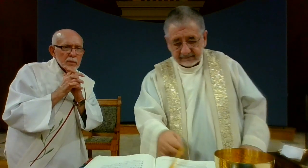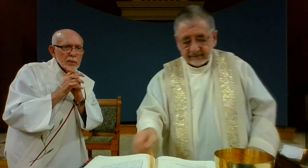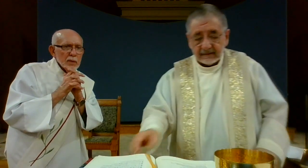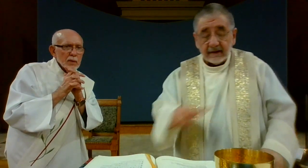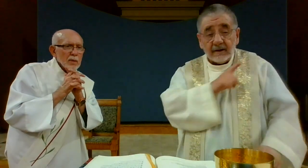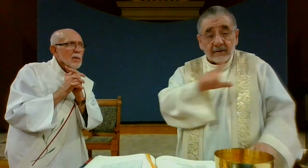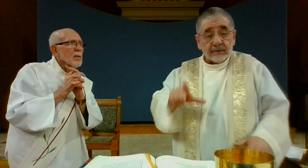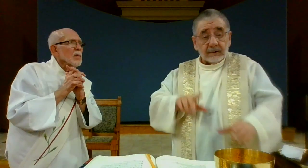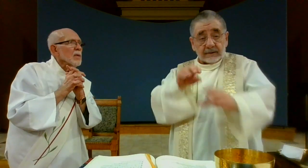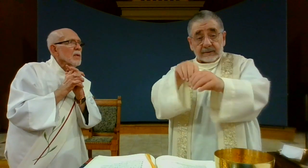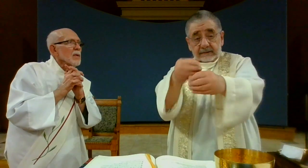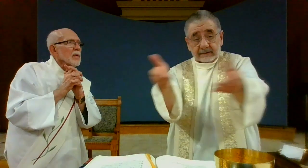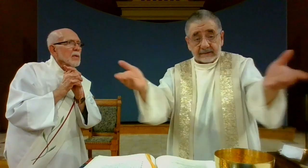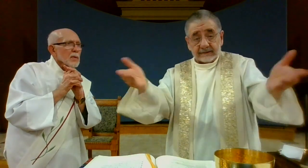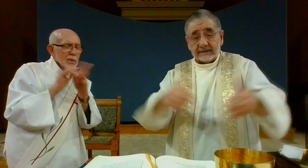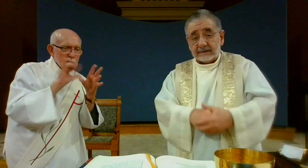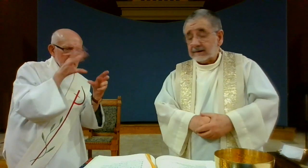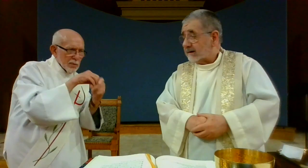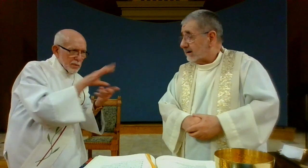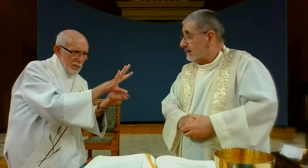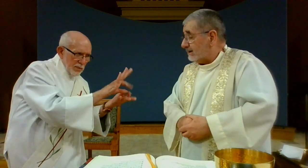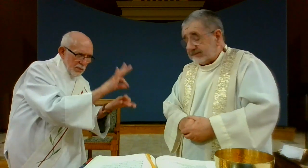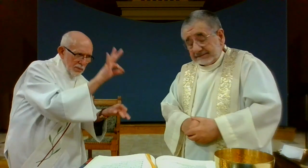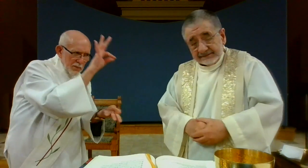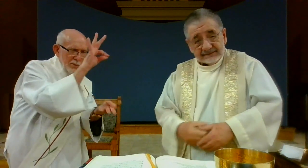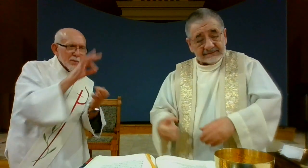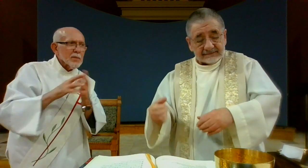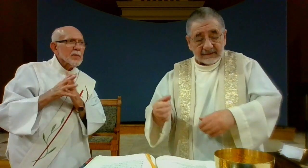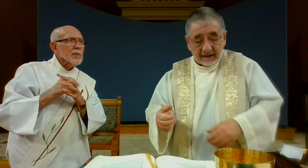Lord. Amen. The Lord be with you, and with your spirit.